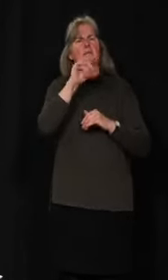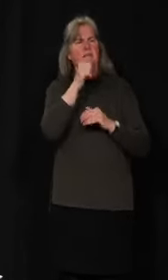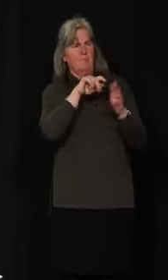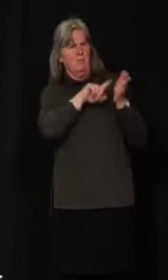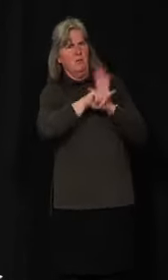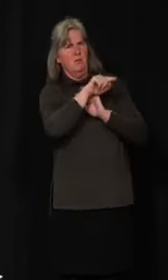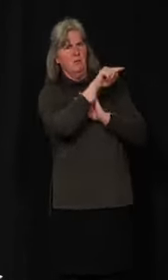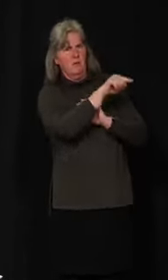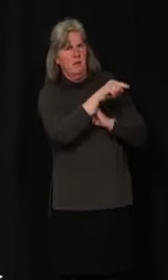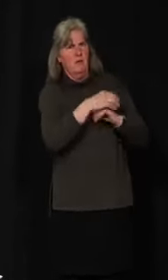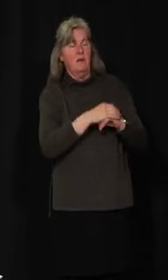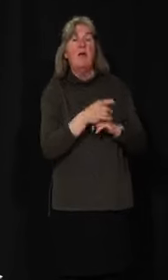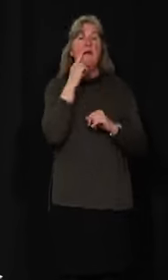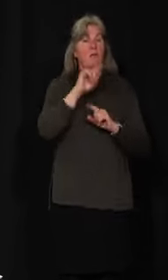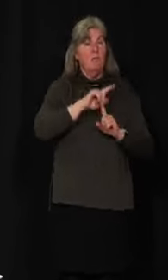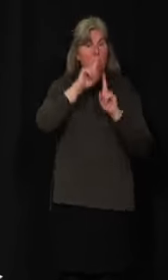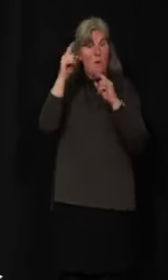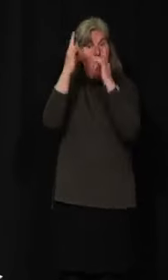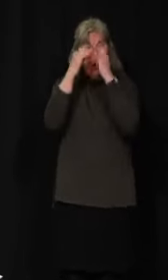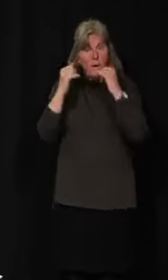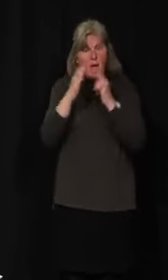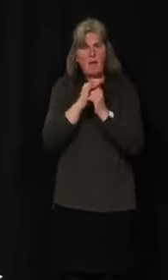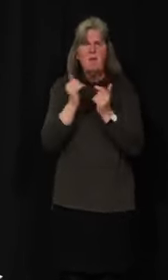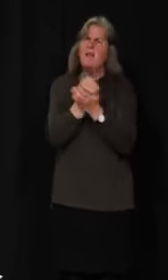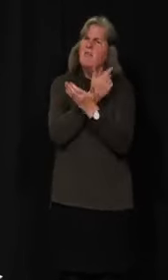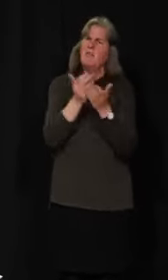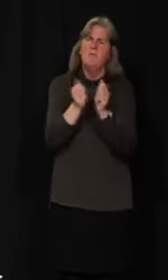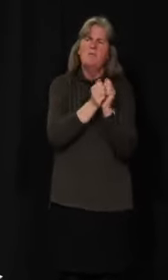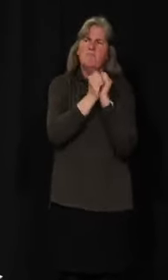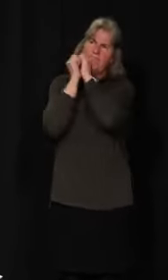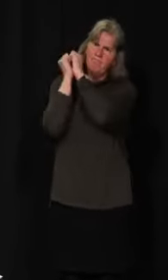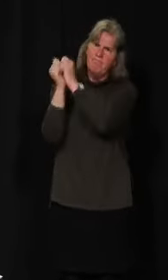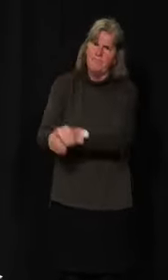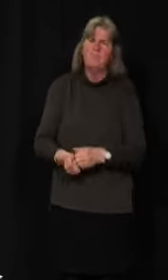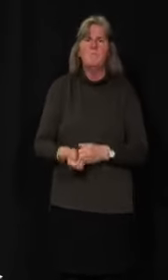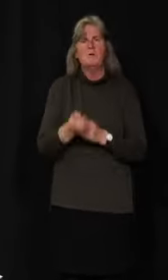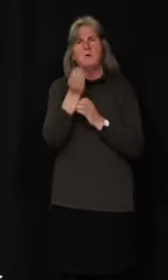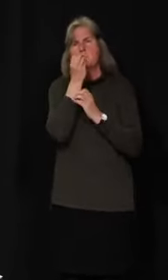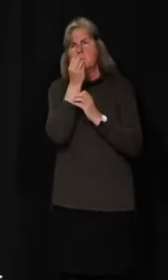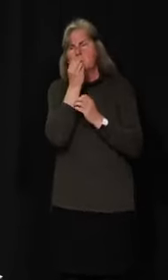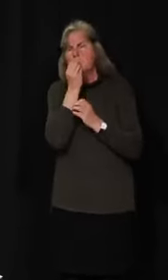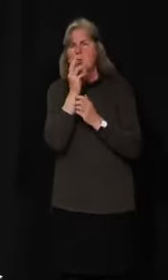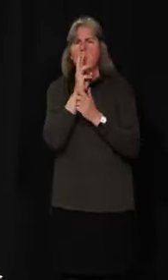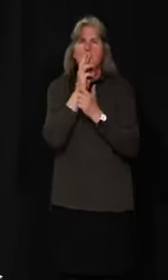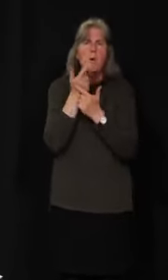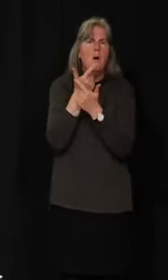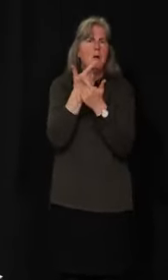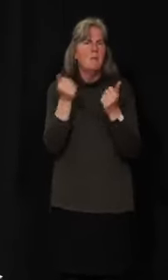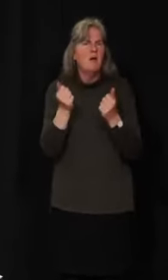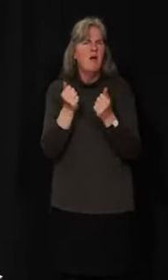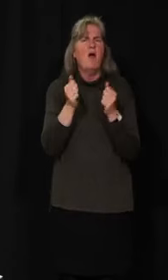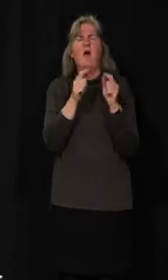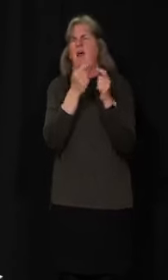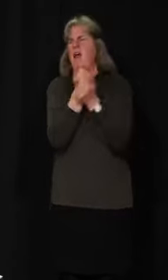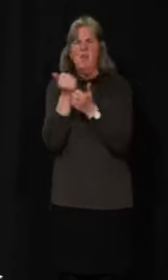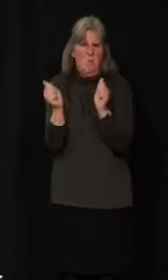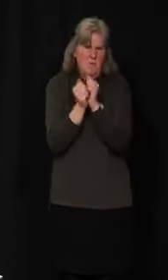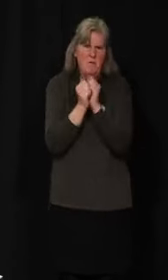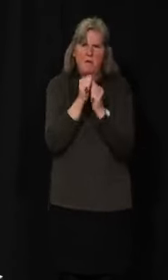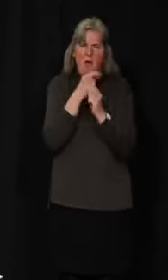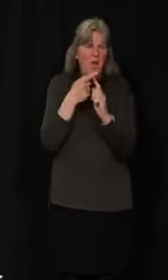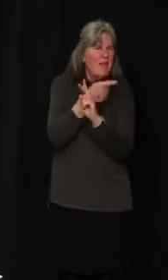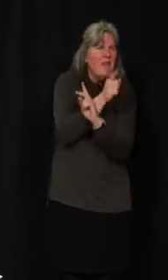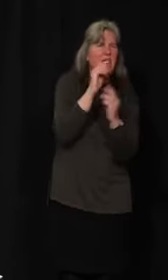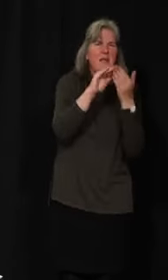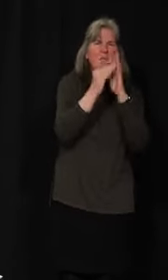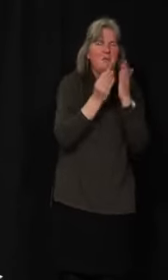prepare yourself with all of your supplies and food that you need for your stay. Take extra precautions to clean and to sanitize surfaces,